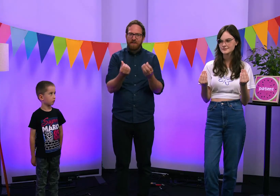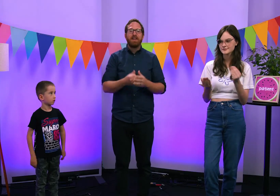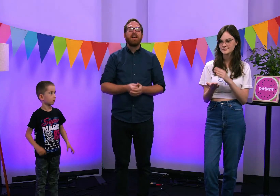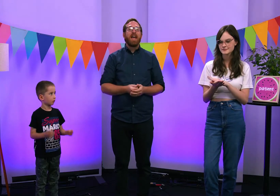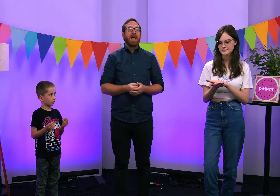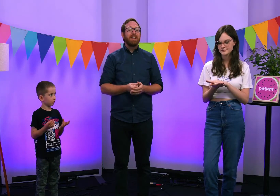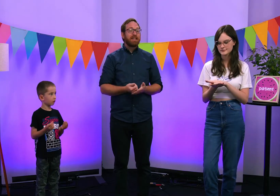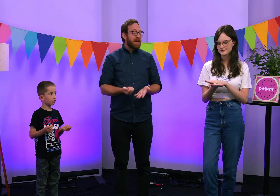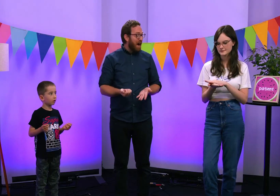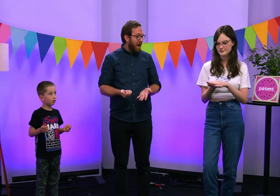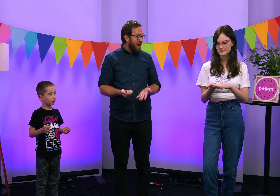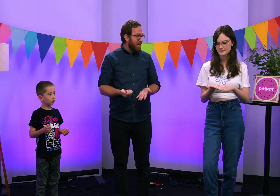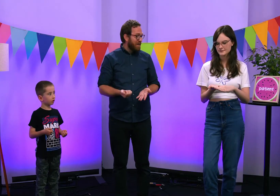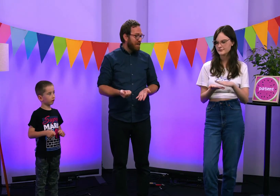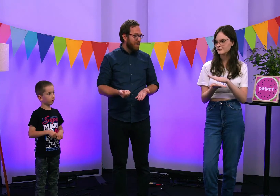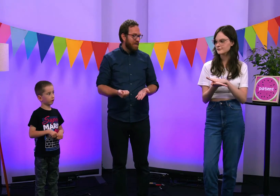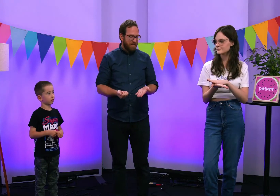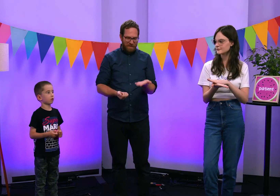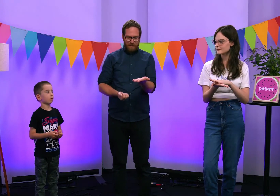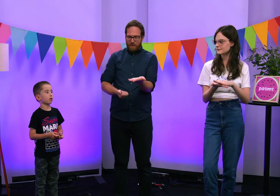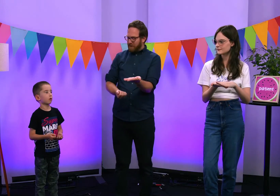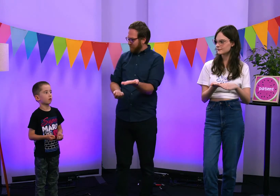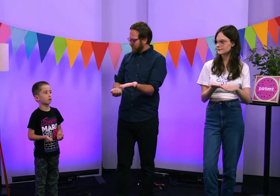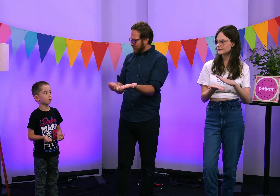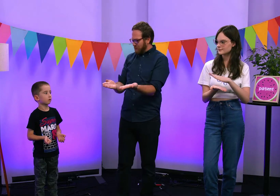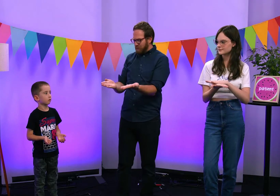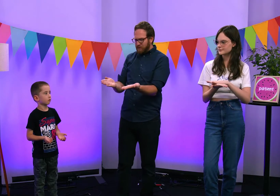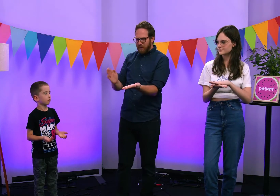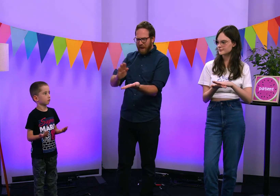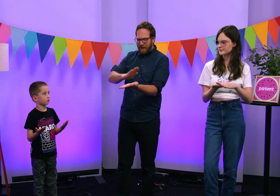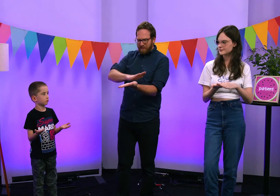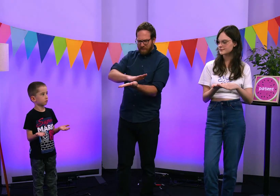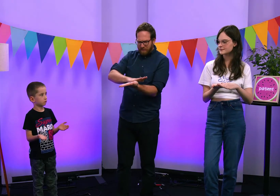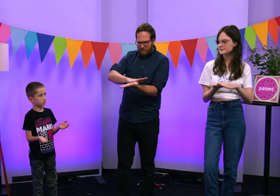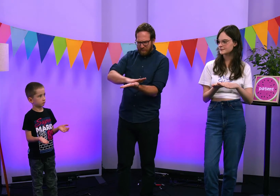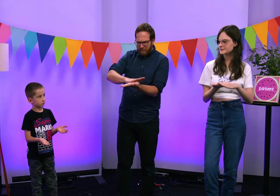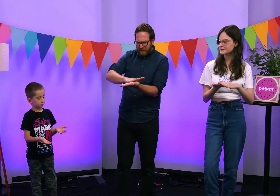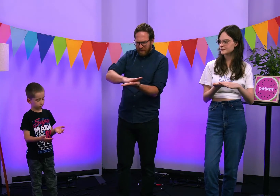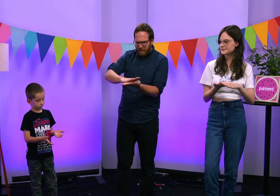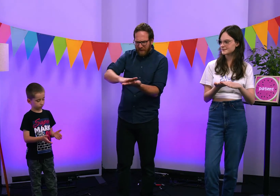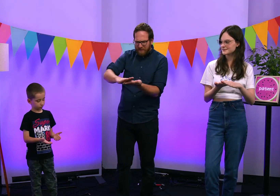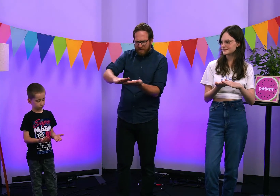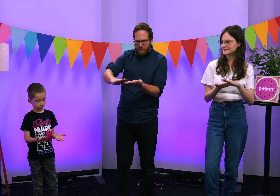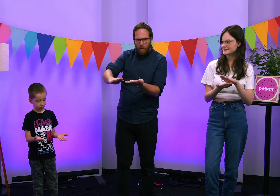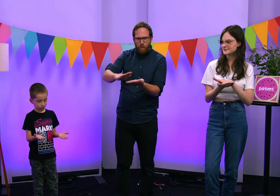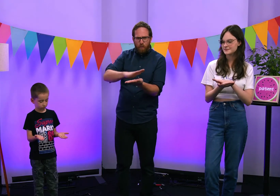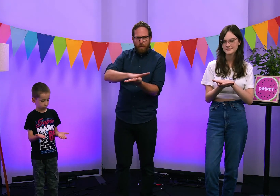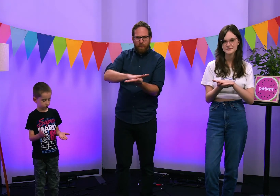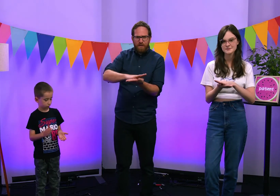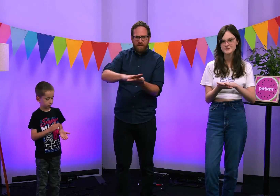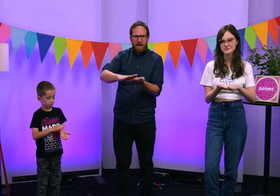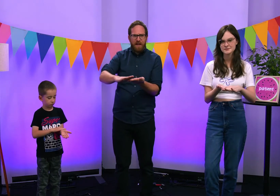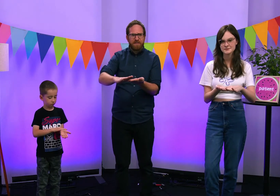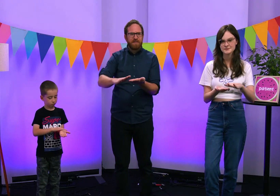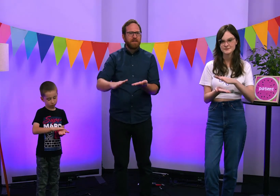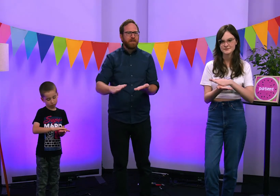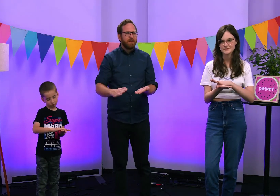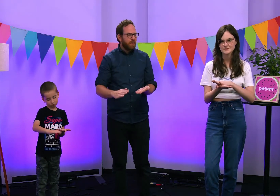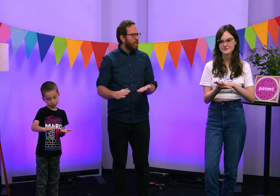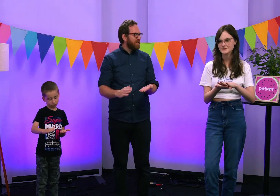and kind. That's right. Two, two hands, like a nice slow rub across your hands. The